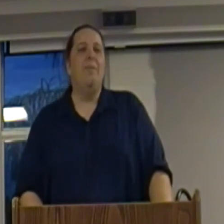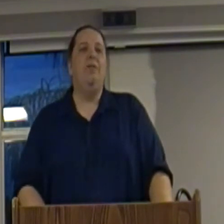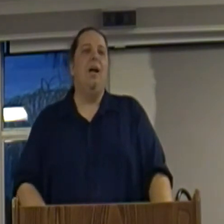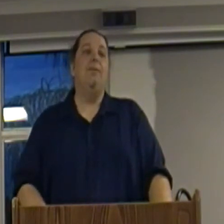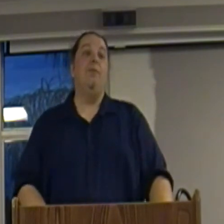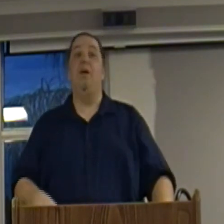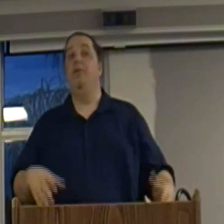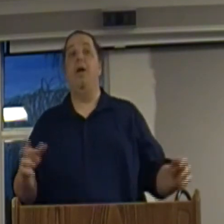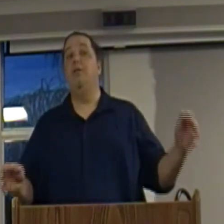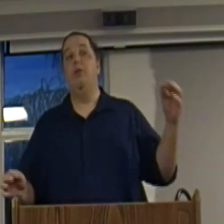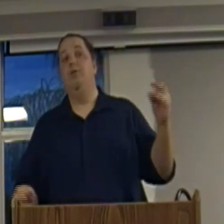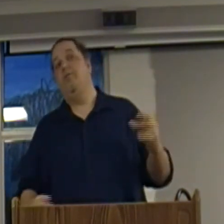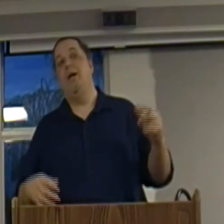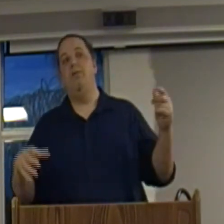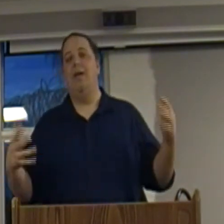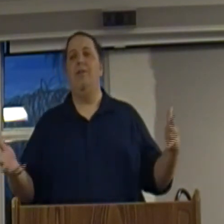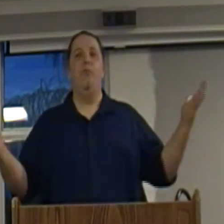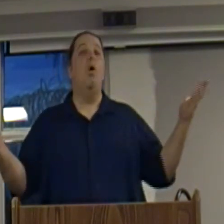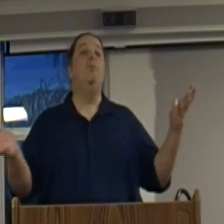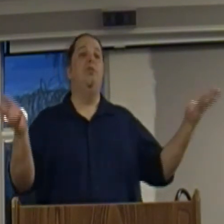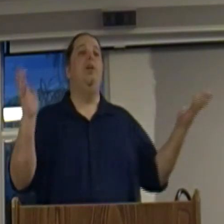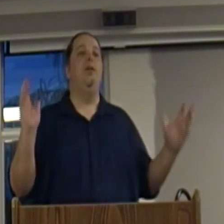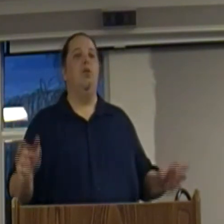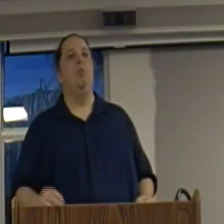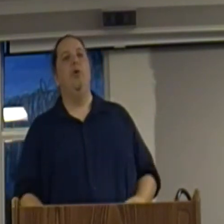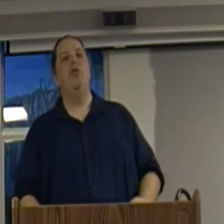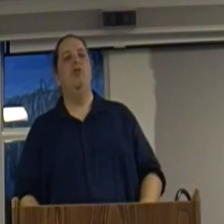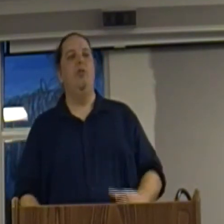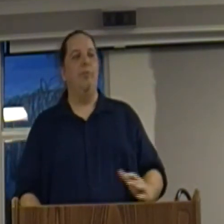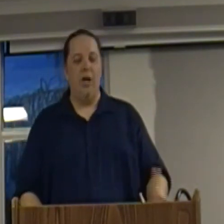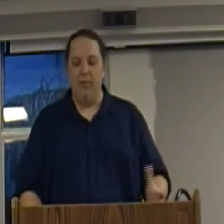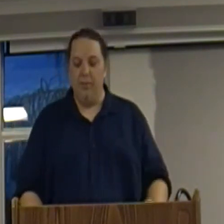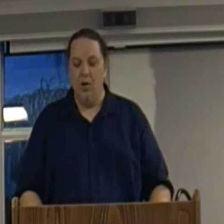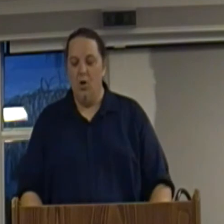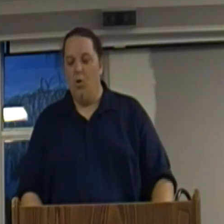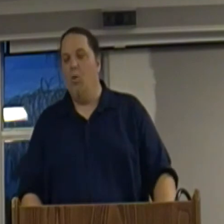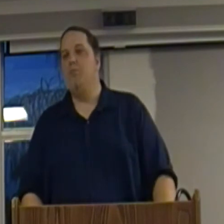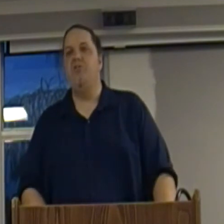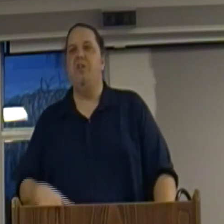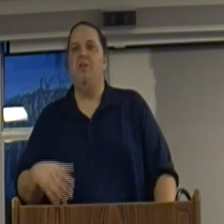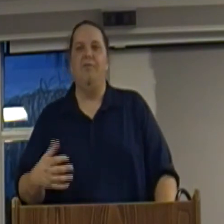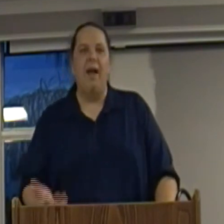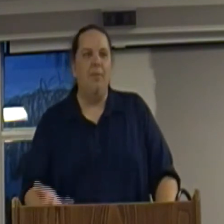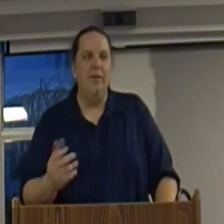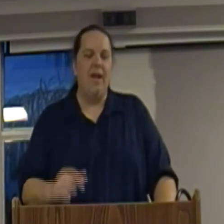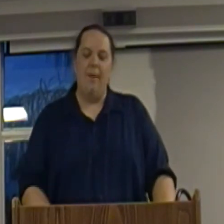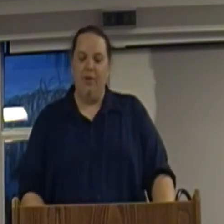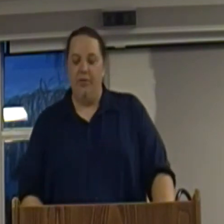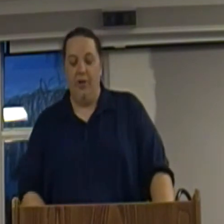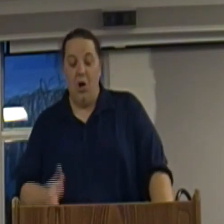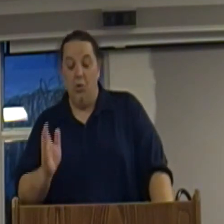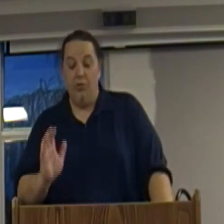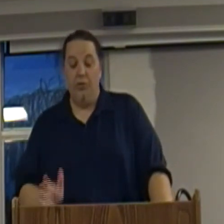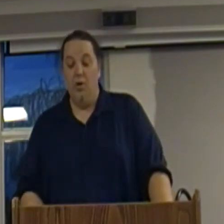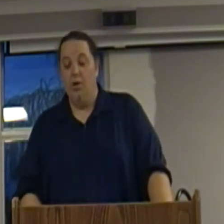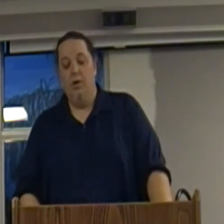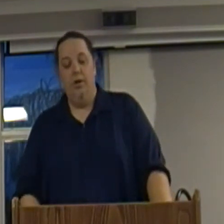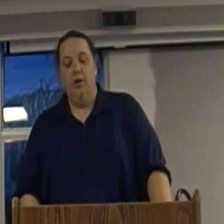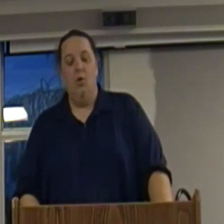or they might talk about Monsanto, as if Monsanto, as if one particular corporation is the problem, or one particular family of capitalists, the Kochs, you know,